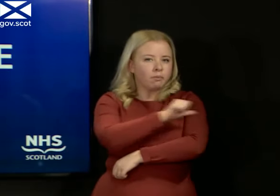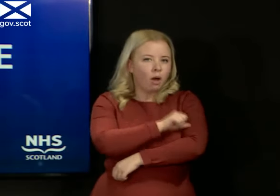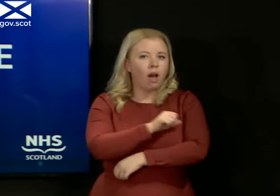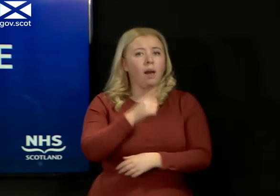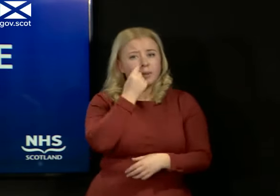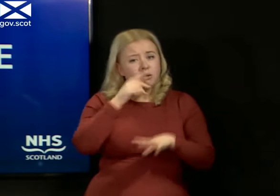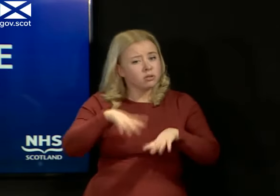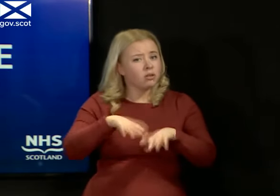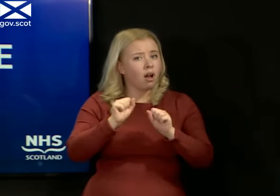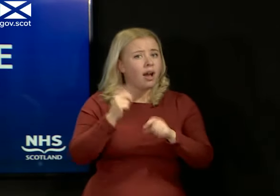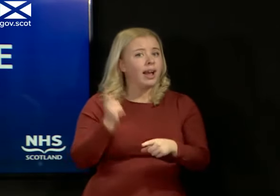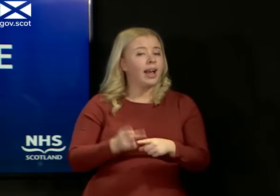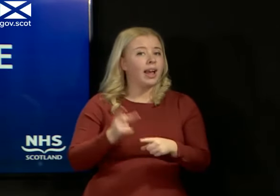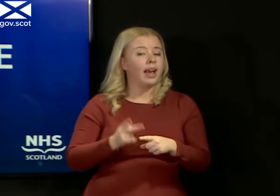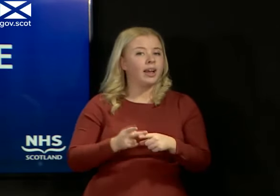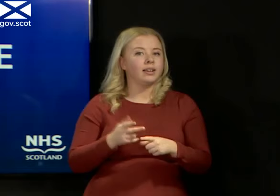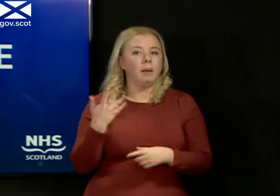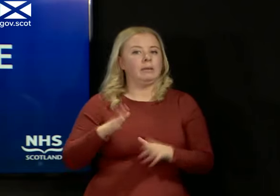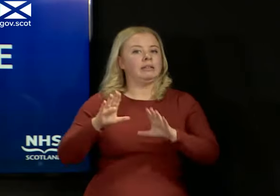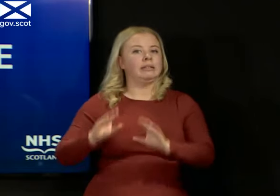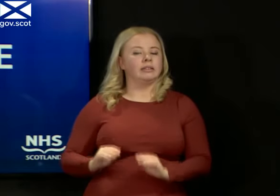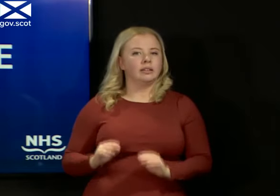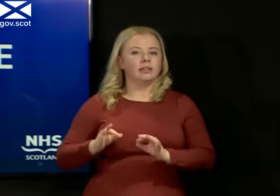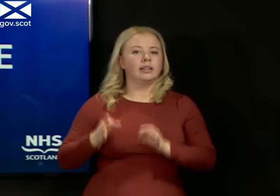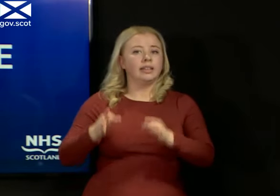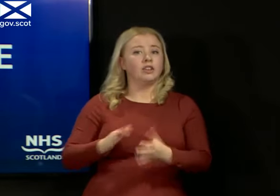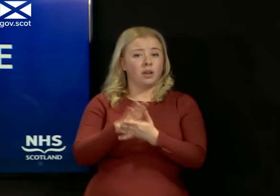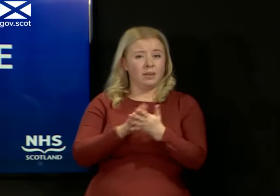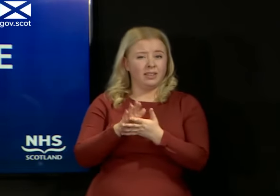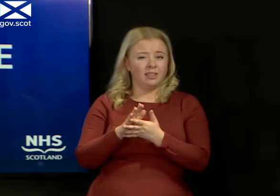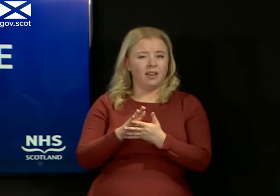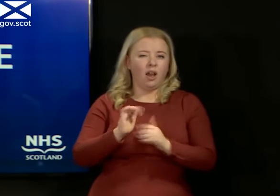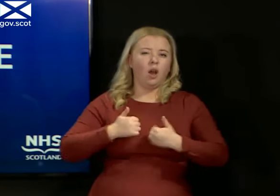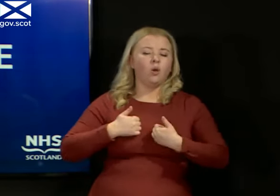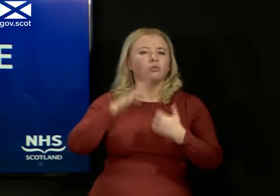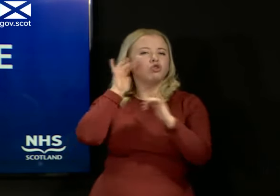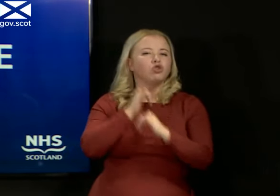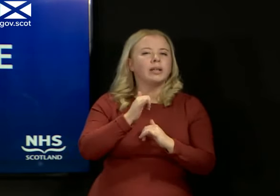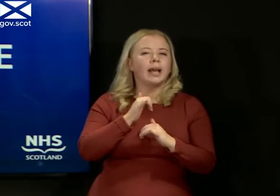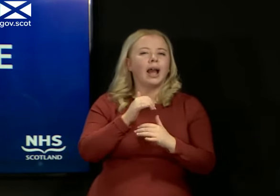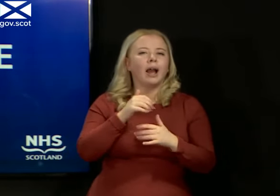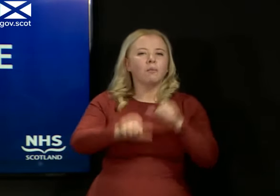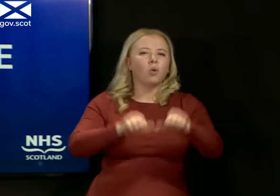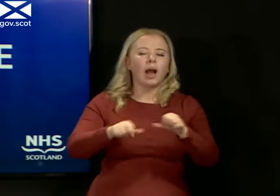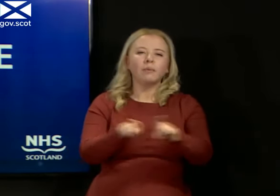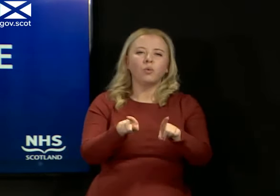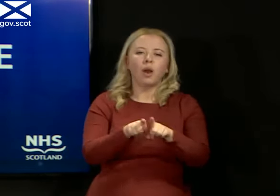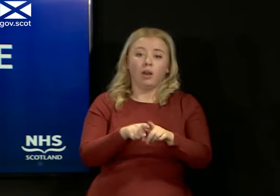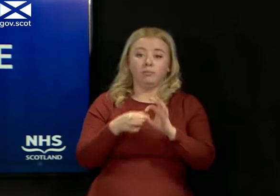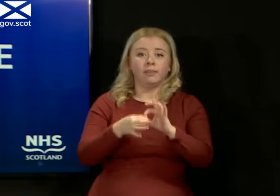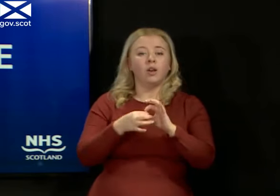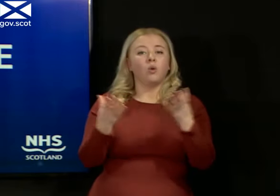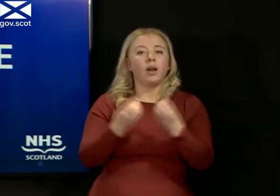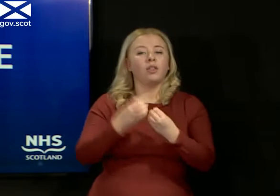restarted, that has already been paused, that does incorporate our screening programmes too. We're engaged with the Royal